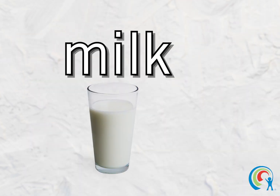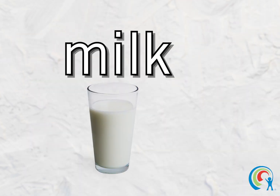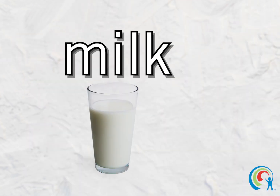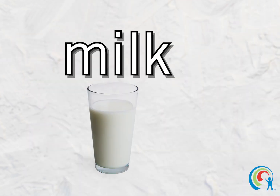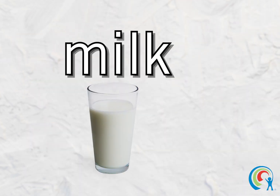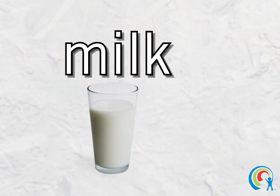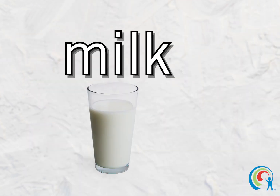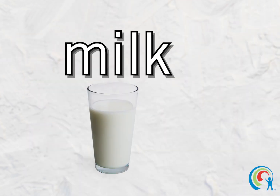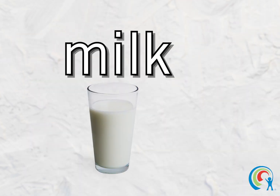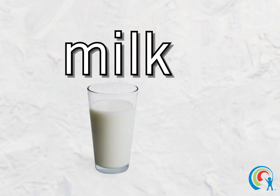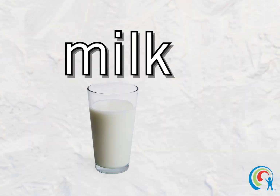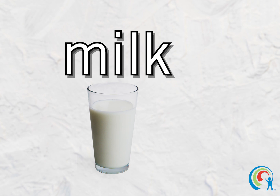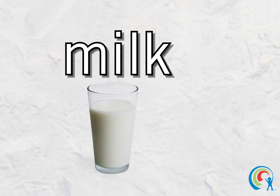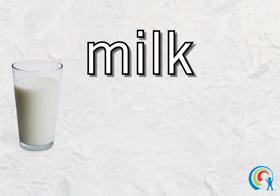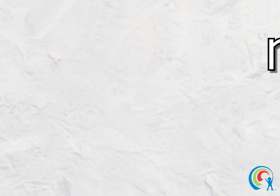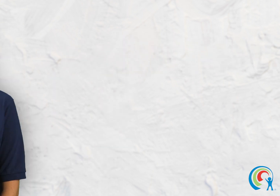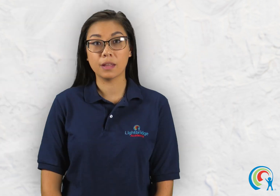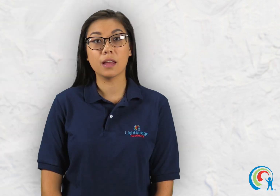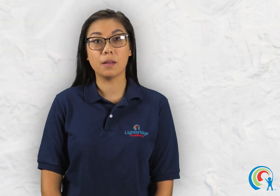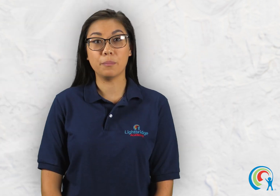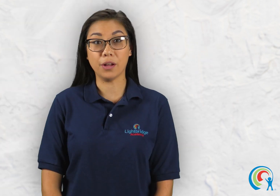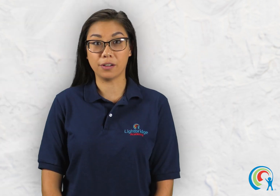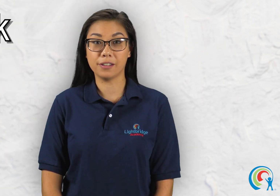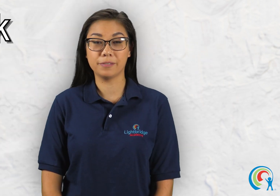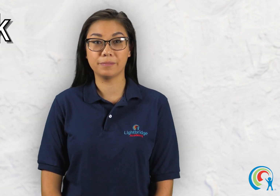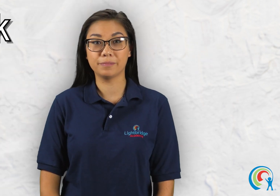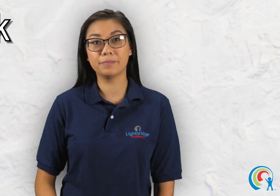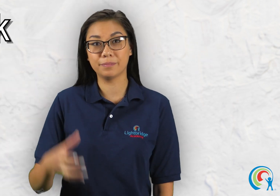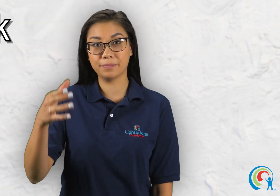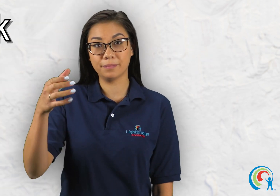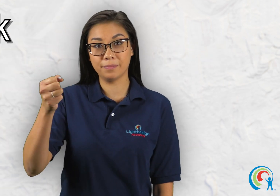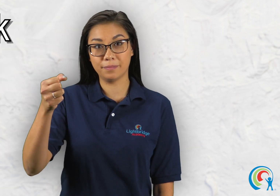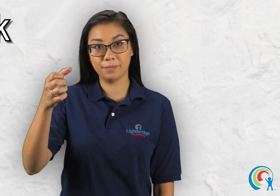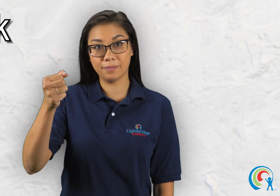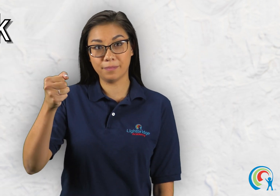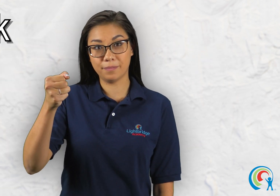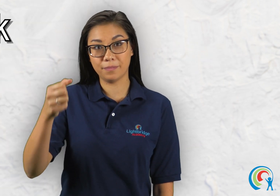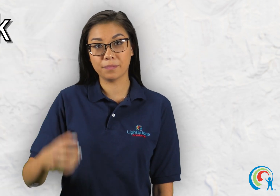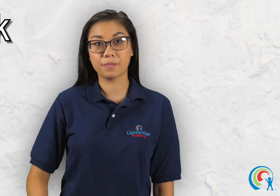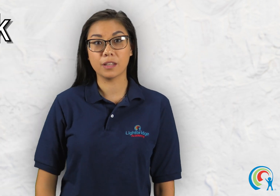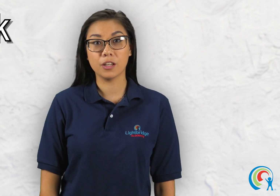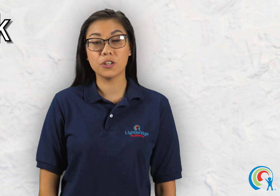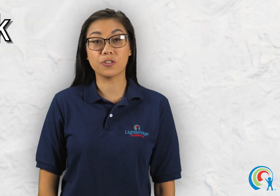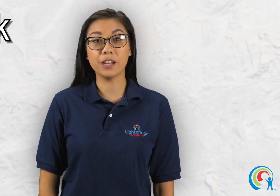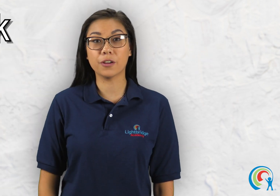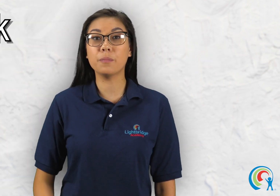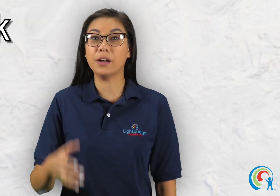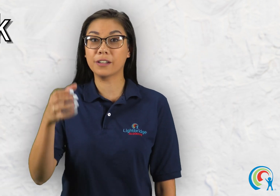milk drink your milk